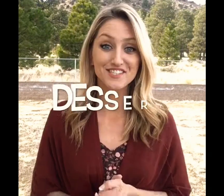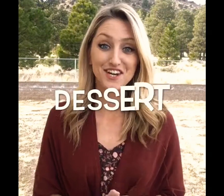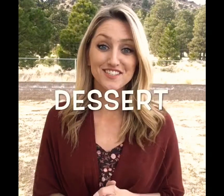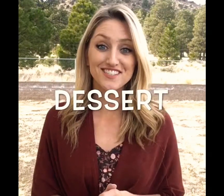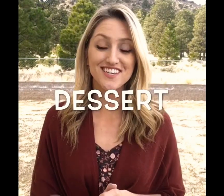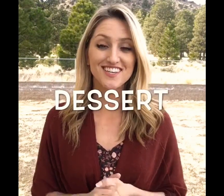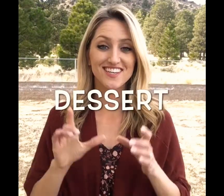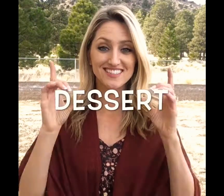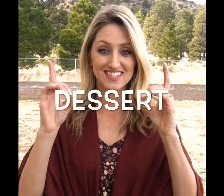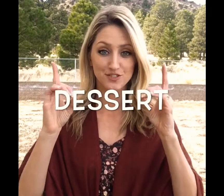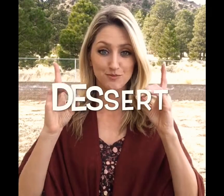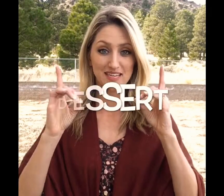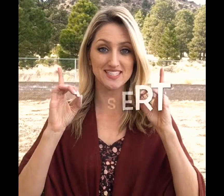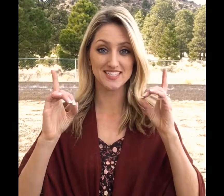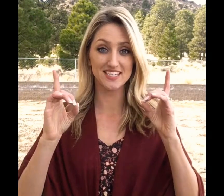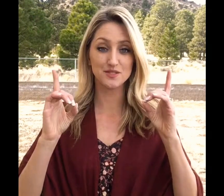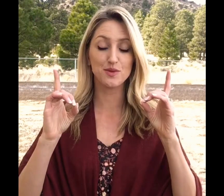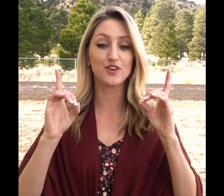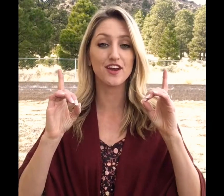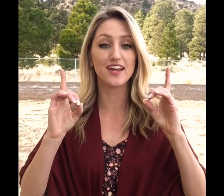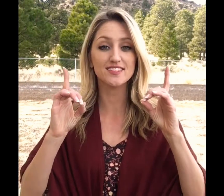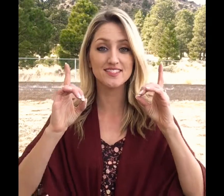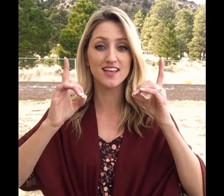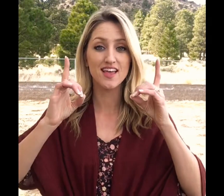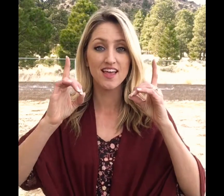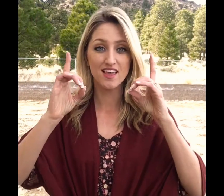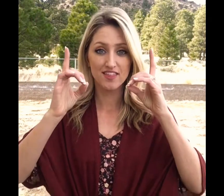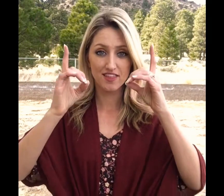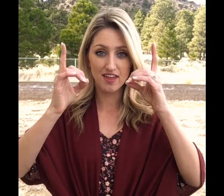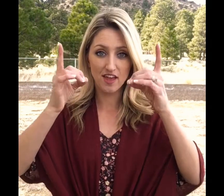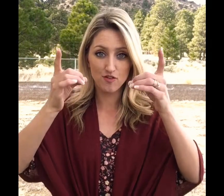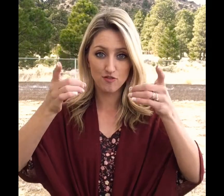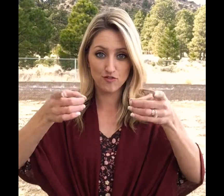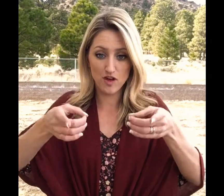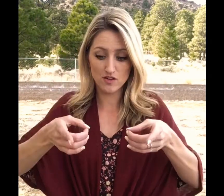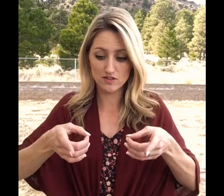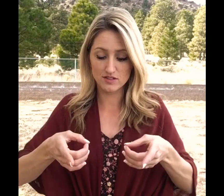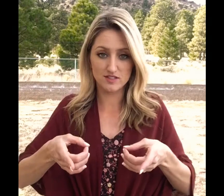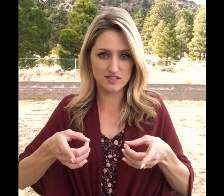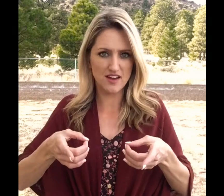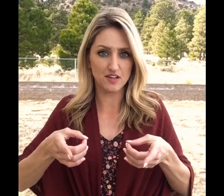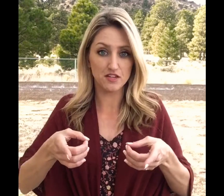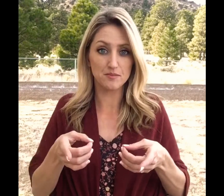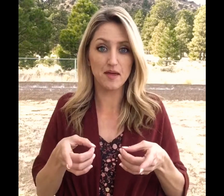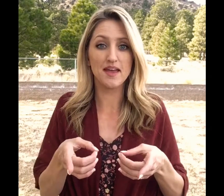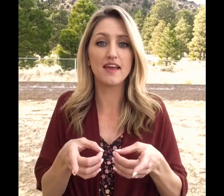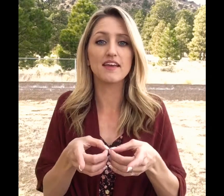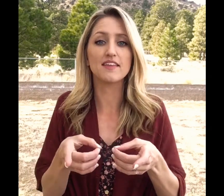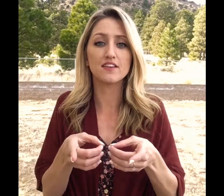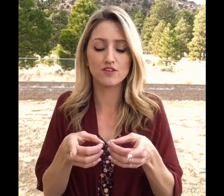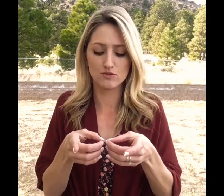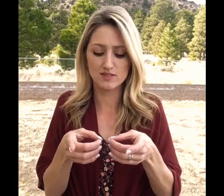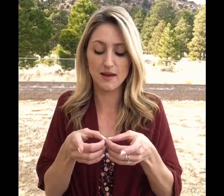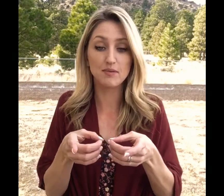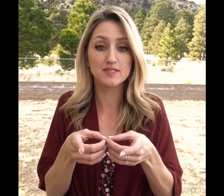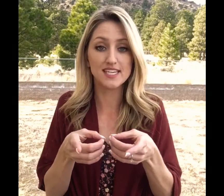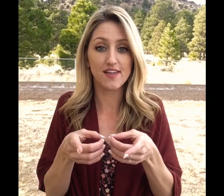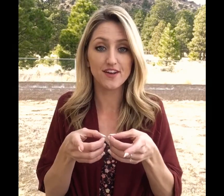Dessert. You make D's with your hands. They fall down a little bit and then you tap them together.